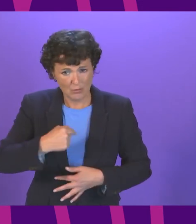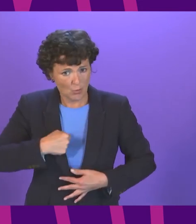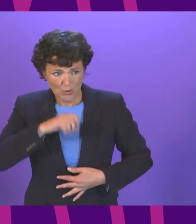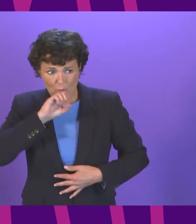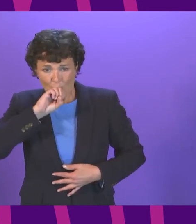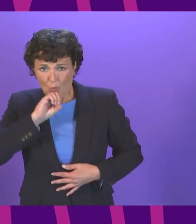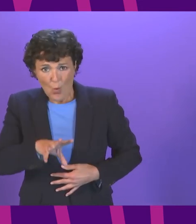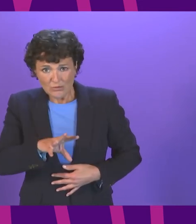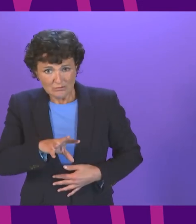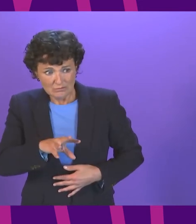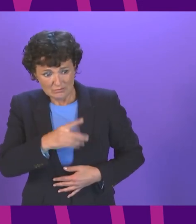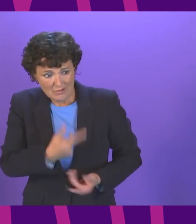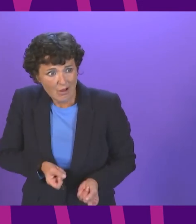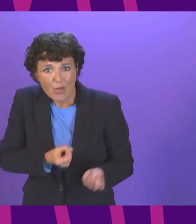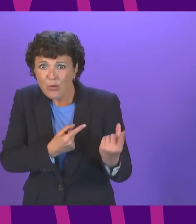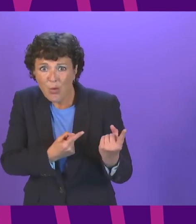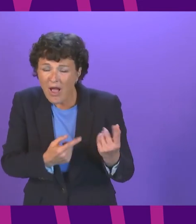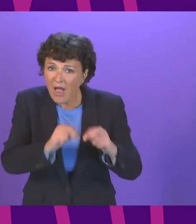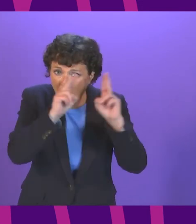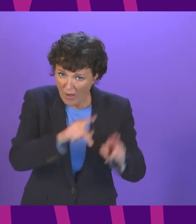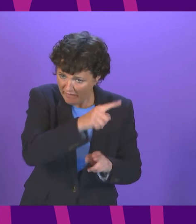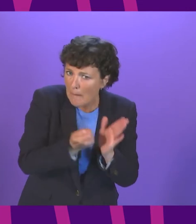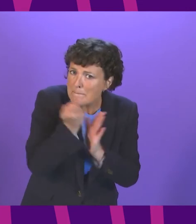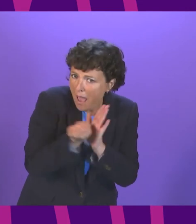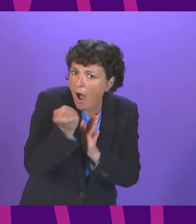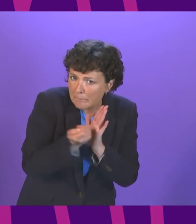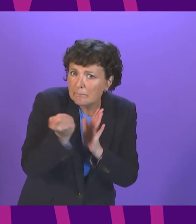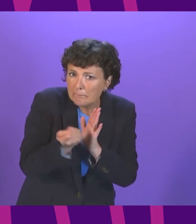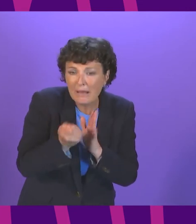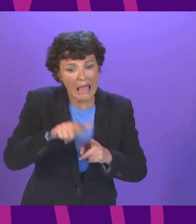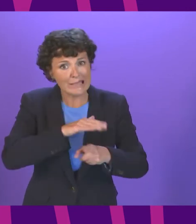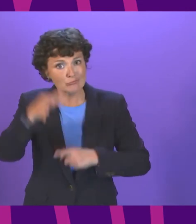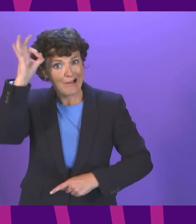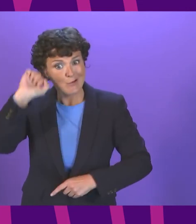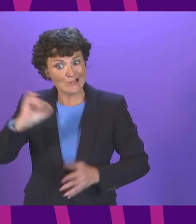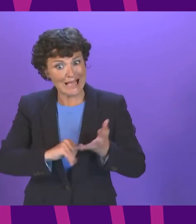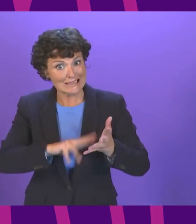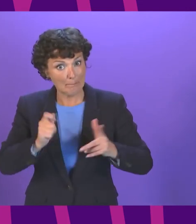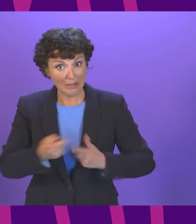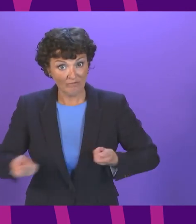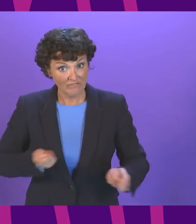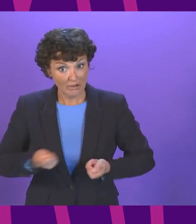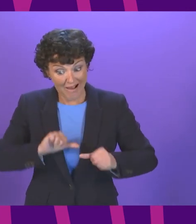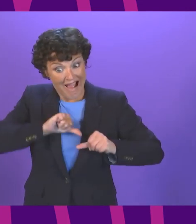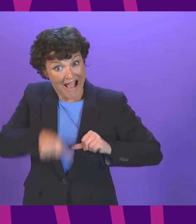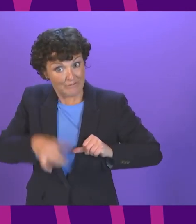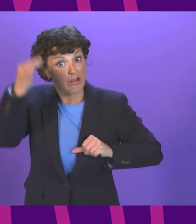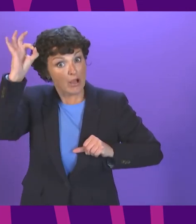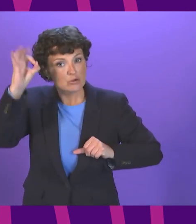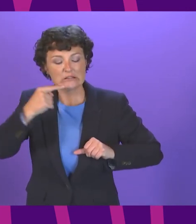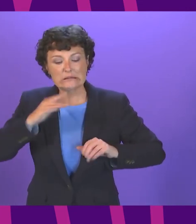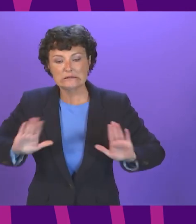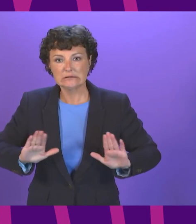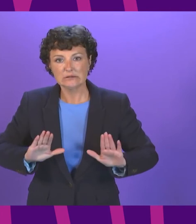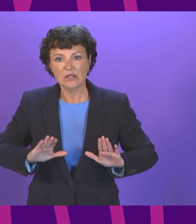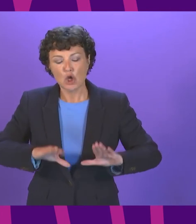who are working on a repayment plan Edinburgh Council's SNP Housing came in or two after the council decided to end its